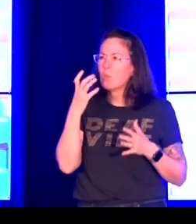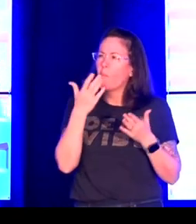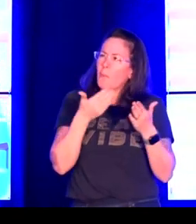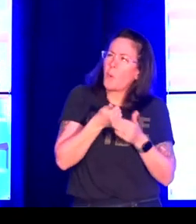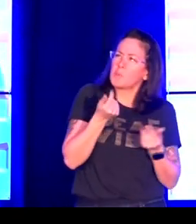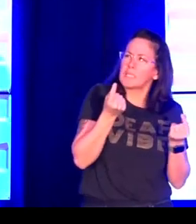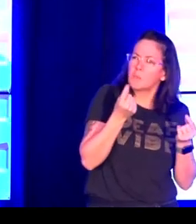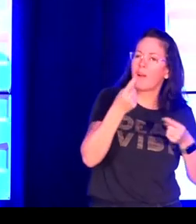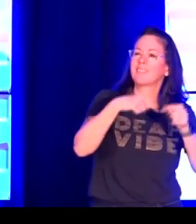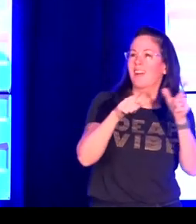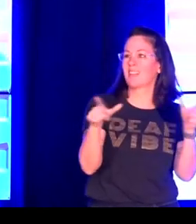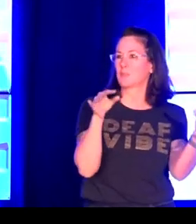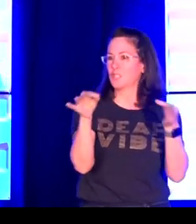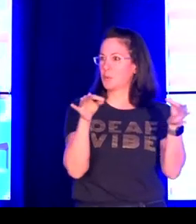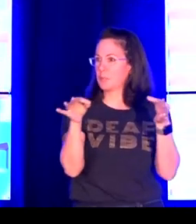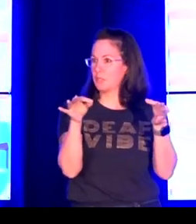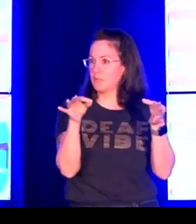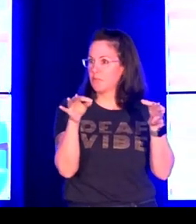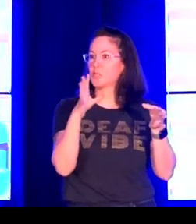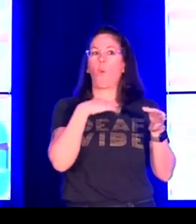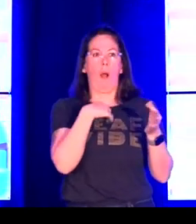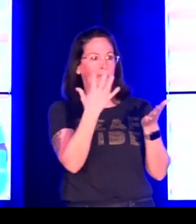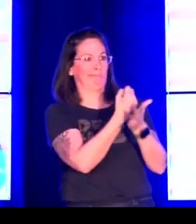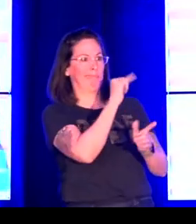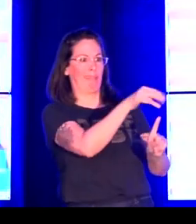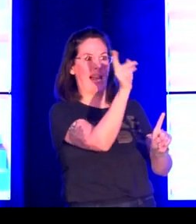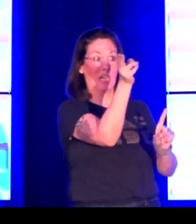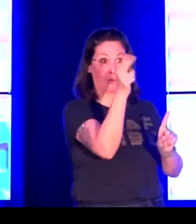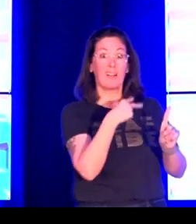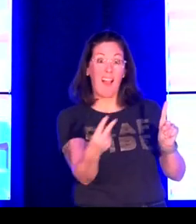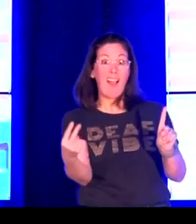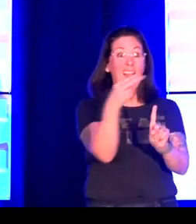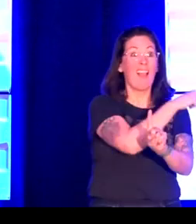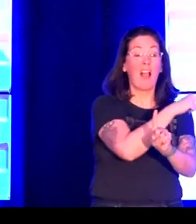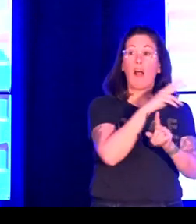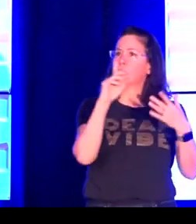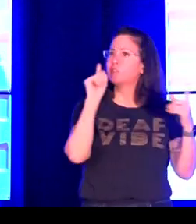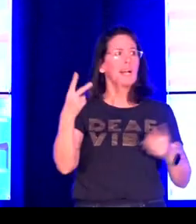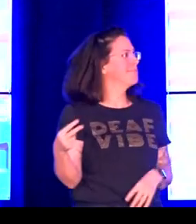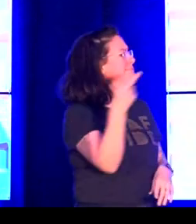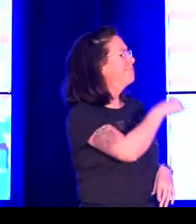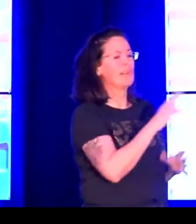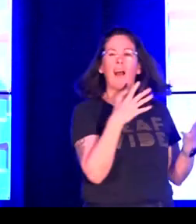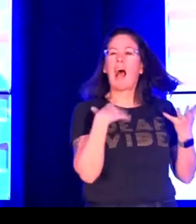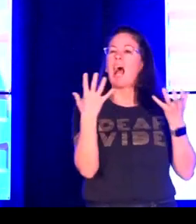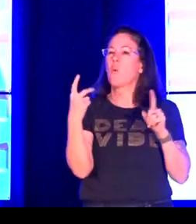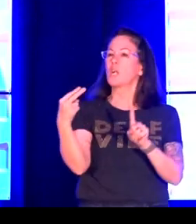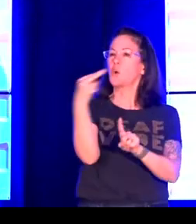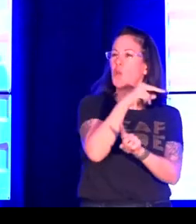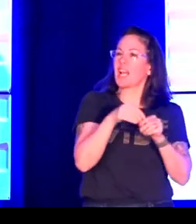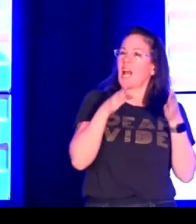of language documentation that's happened within sign language description.